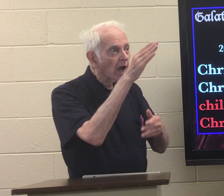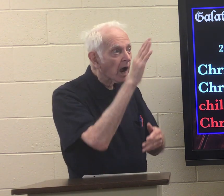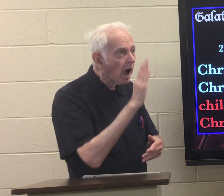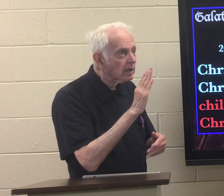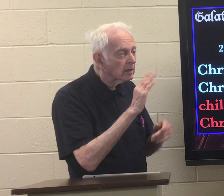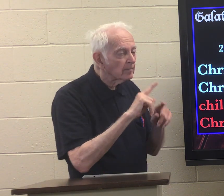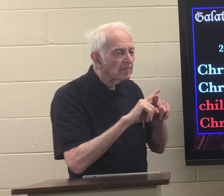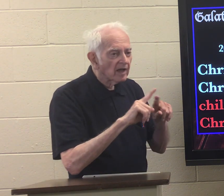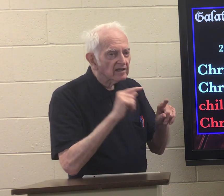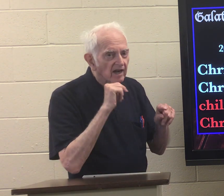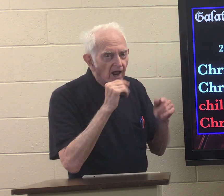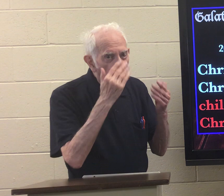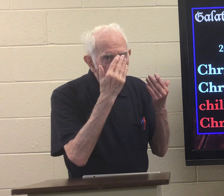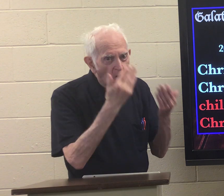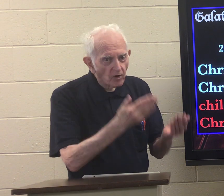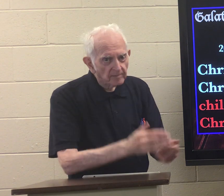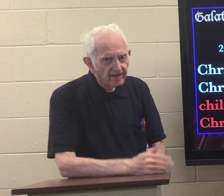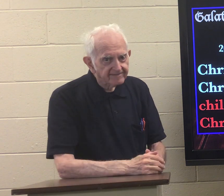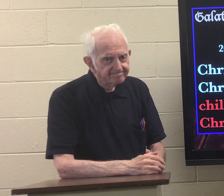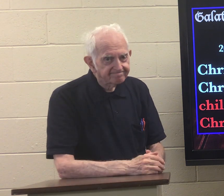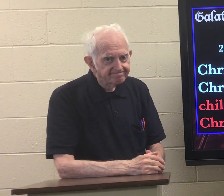can believe God but not obey